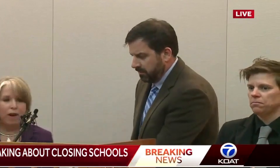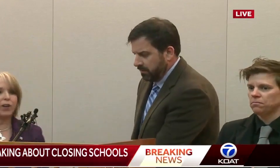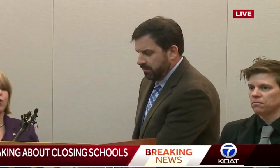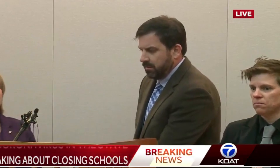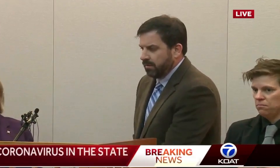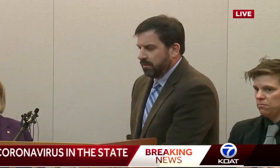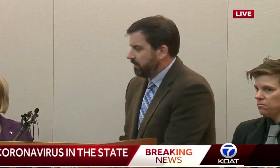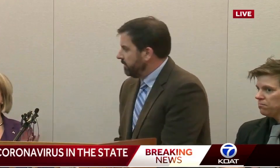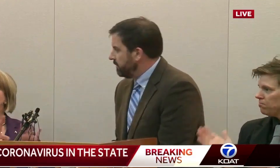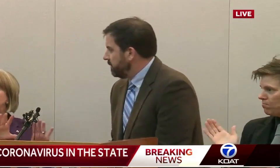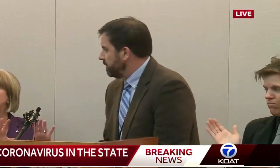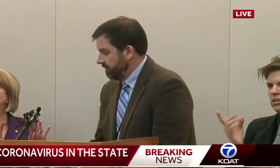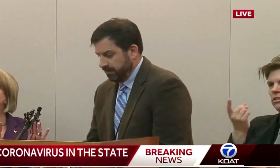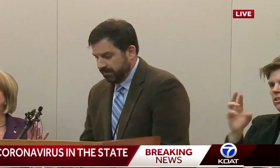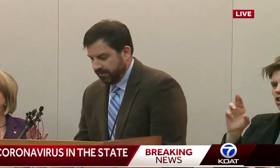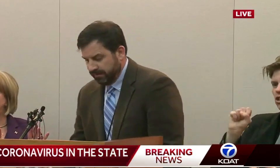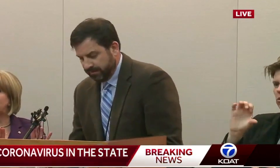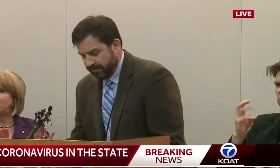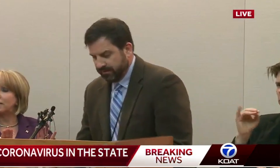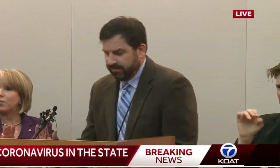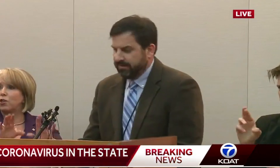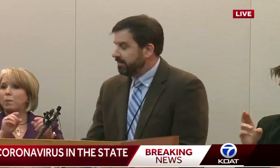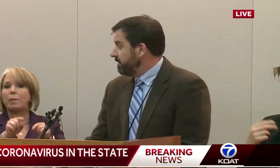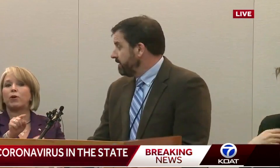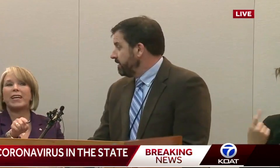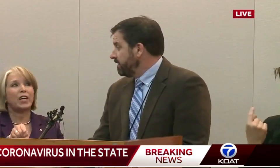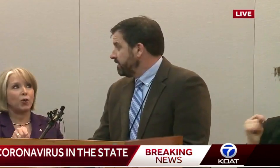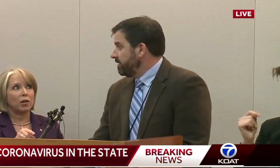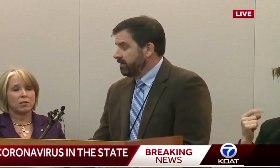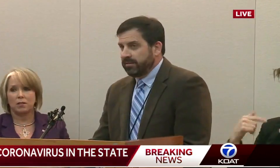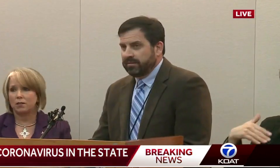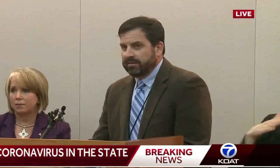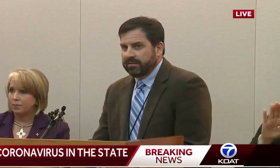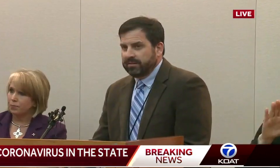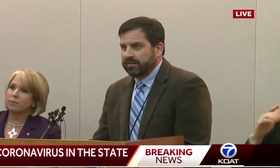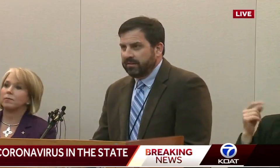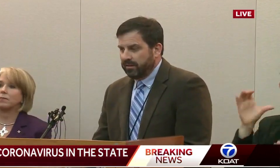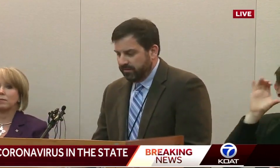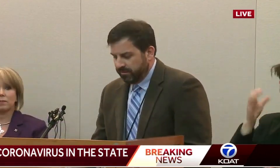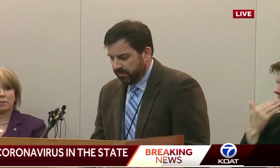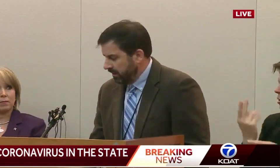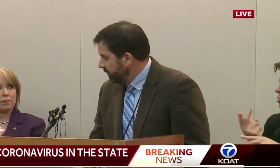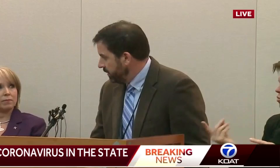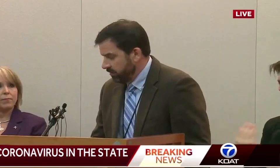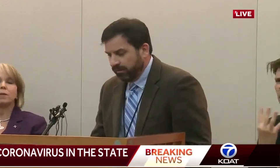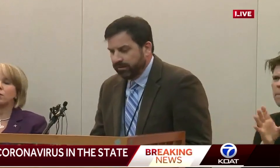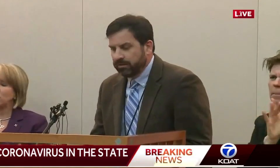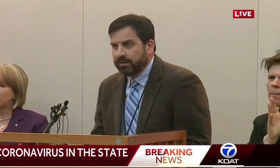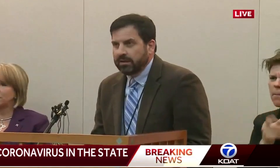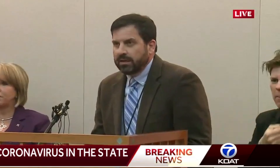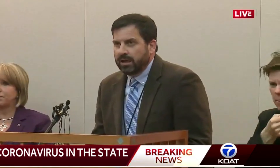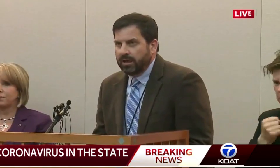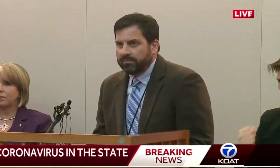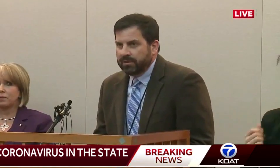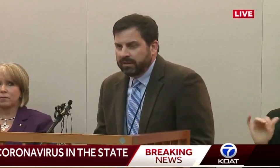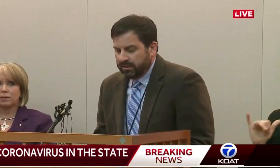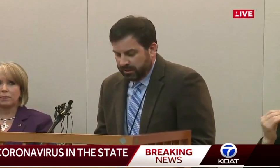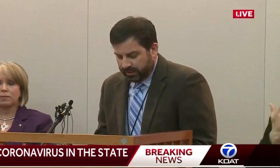I can move out of your way. We're going to try to do this a little differently so that people can hear us. Yes. Thank you, Governor.